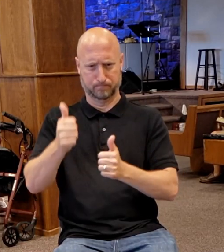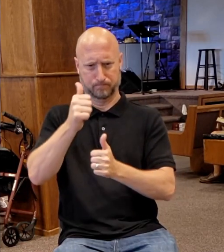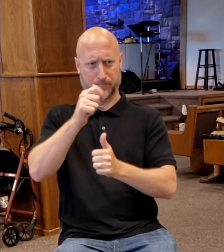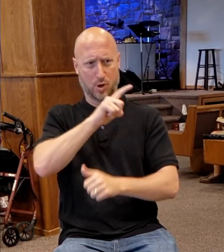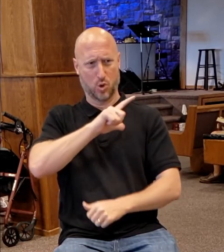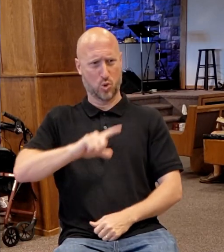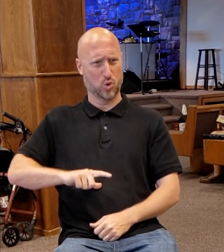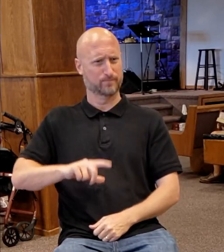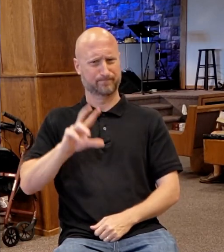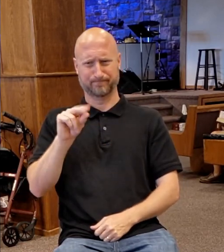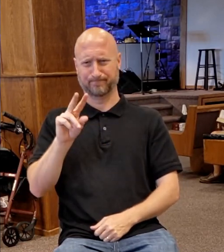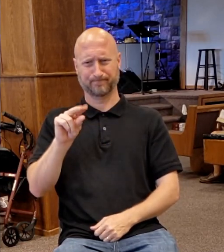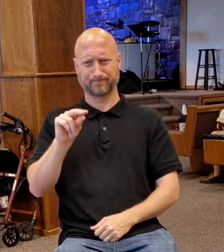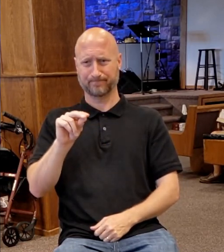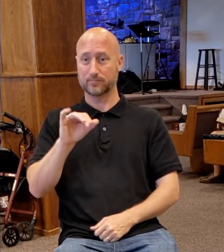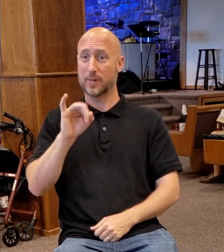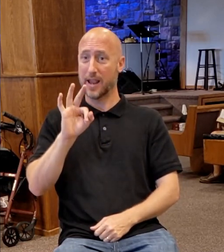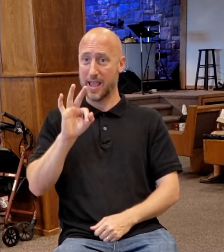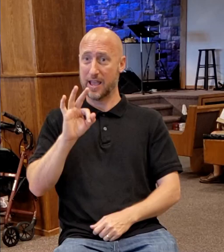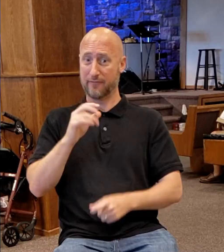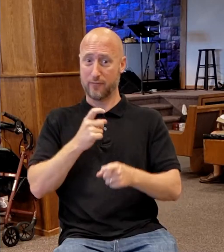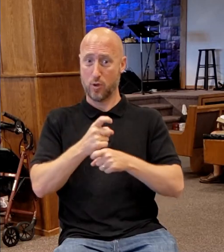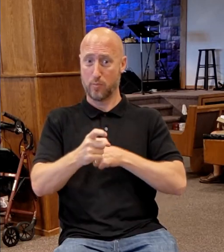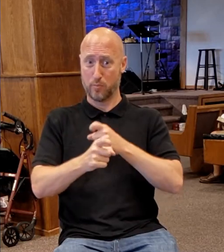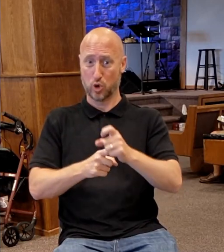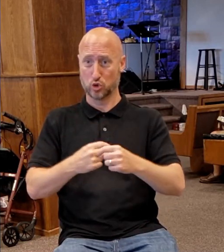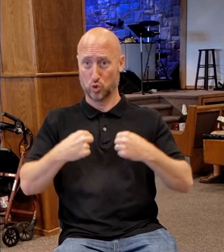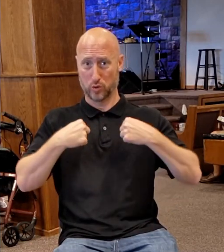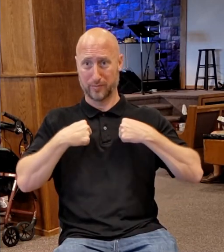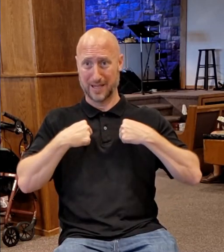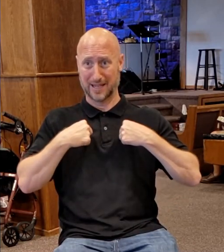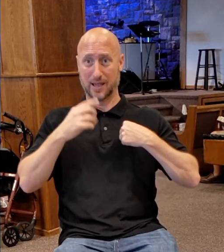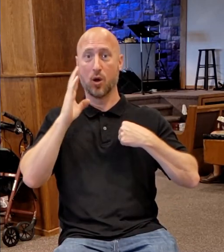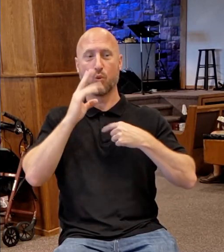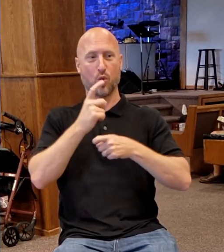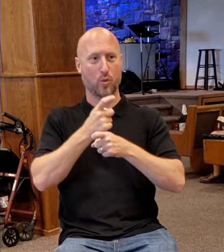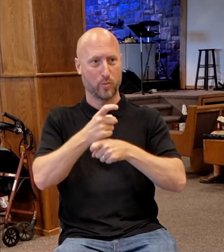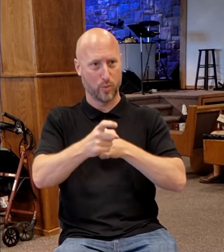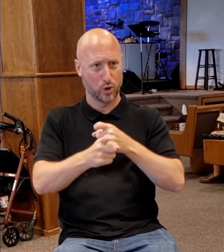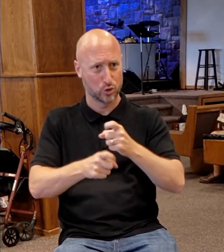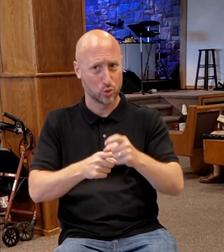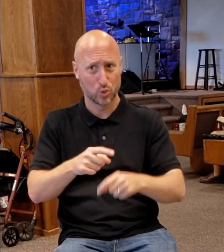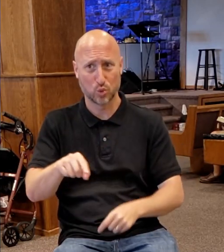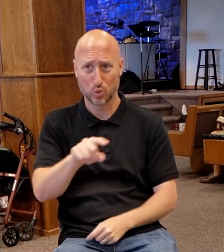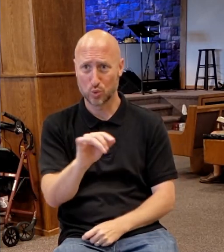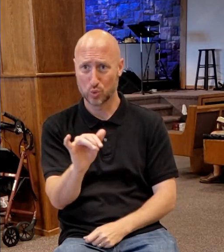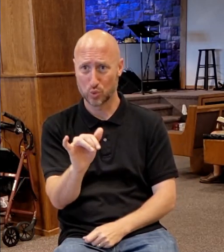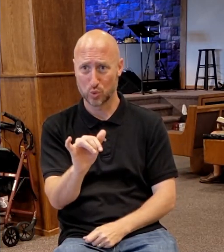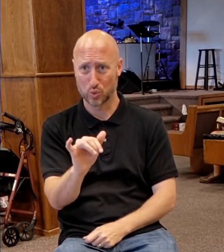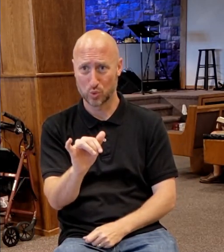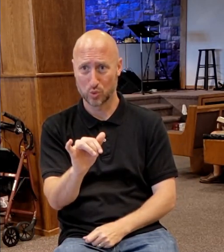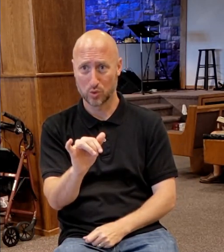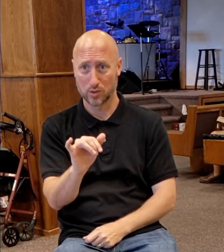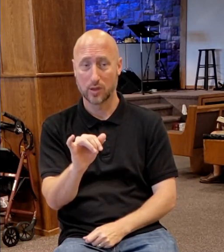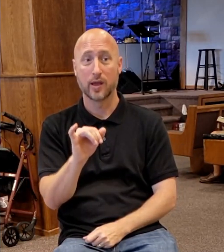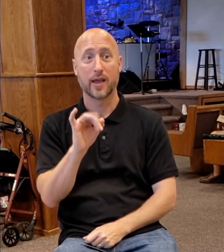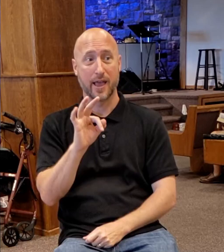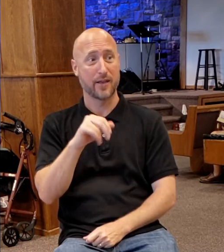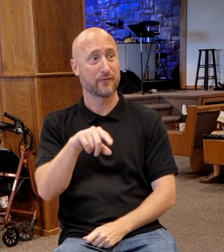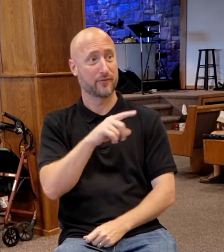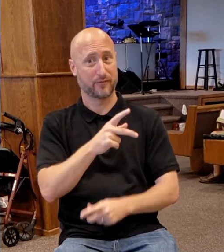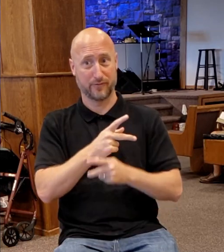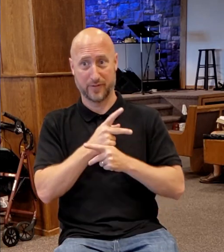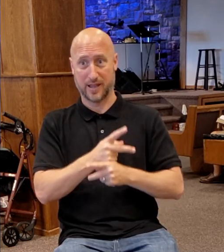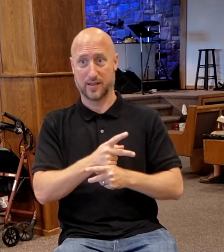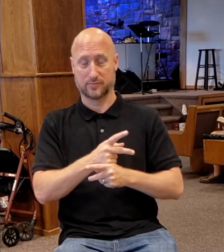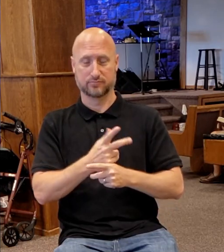Lord. If they have persecuted me, they will also persecute you. If they have kept my sayings, they